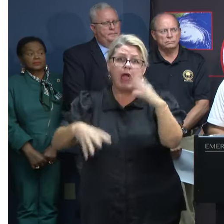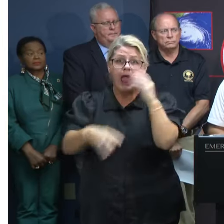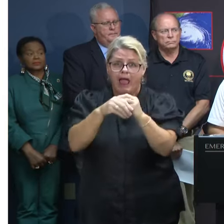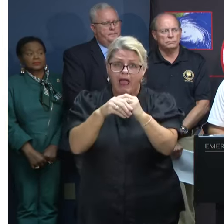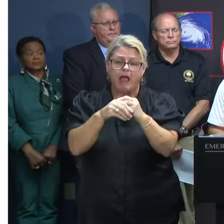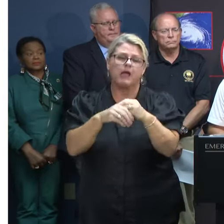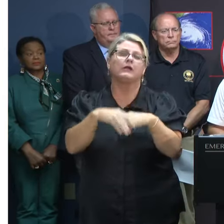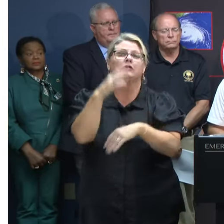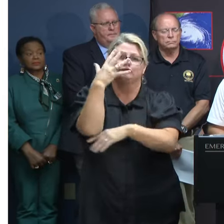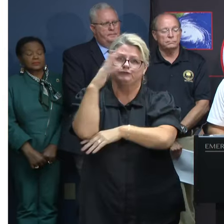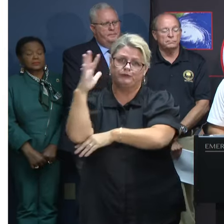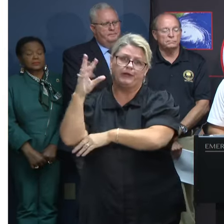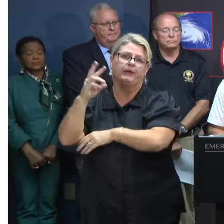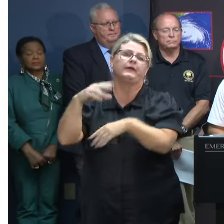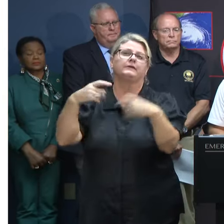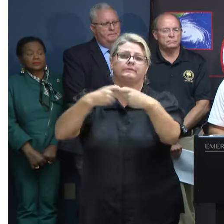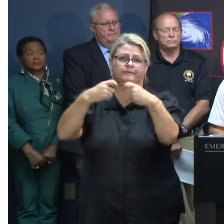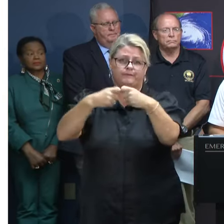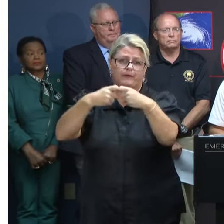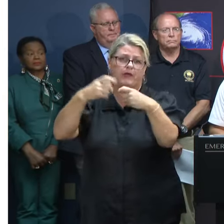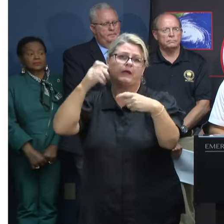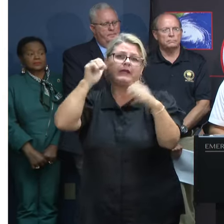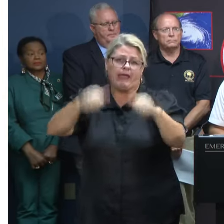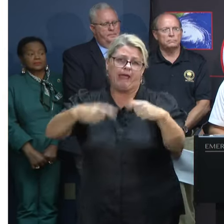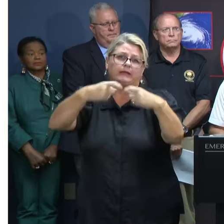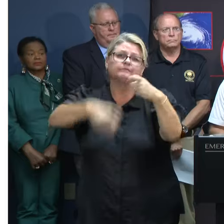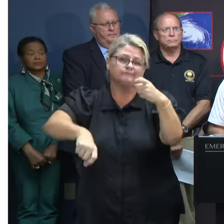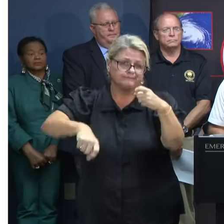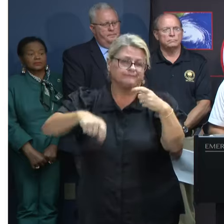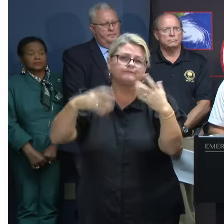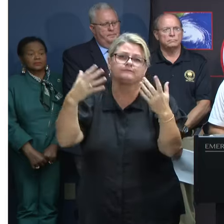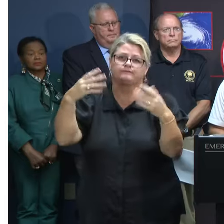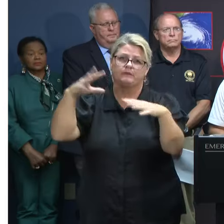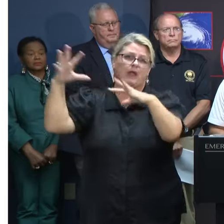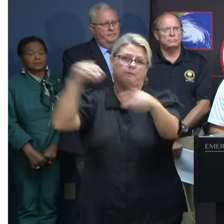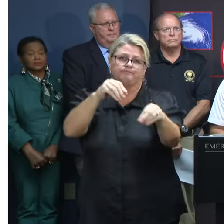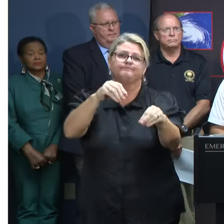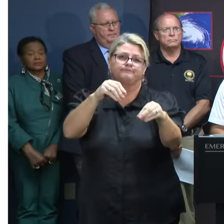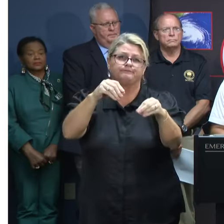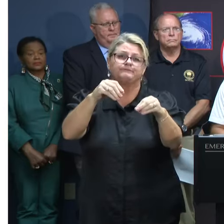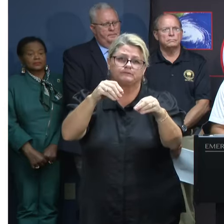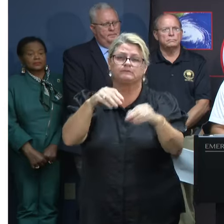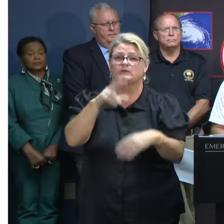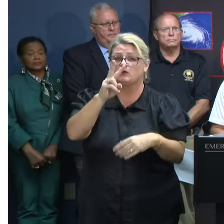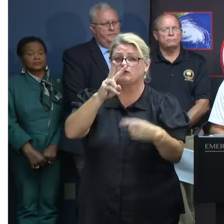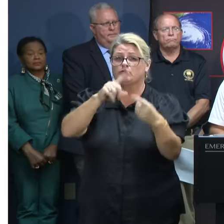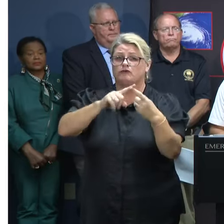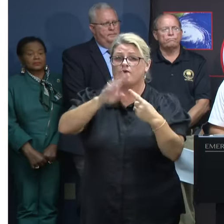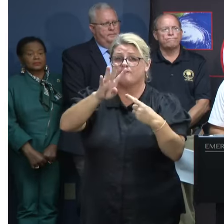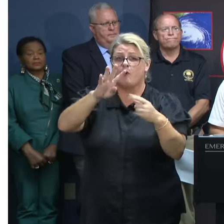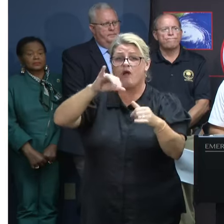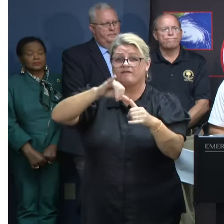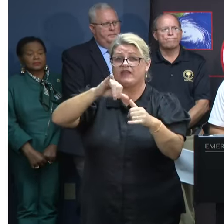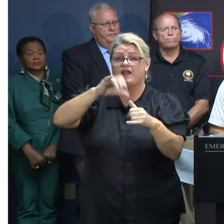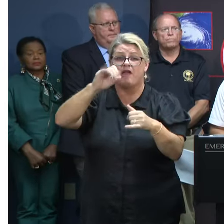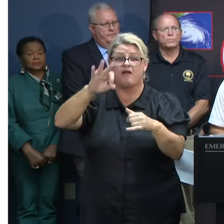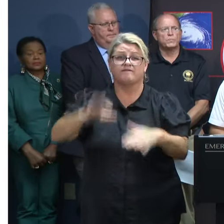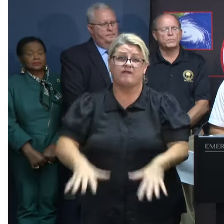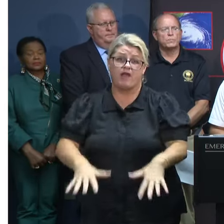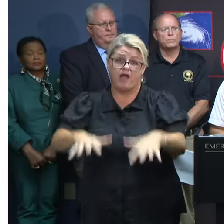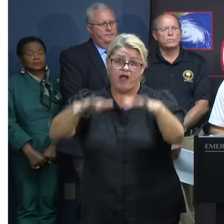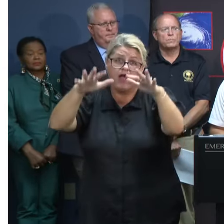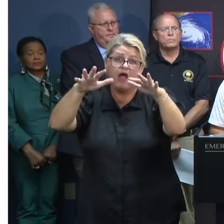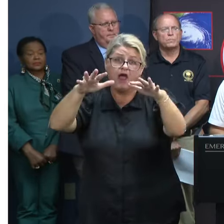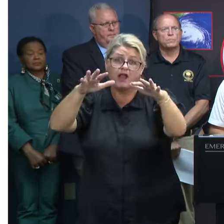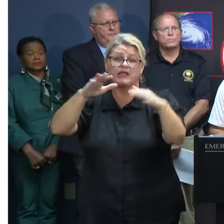trees and power lines could be down, resulting in power outages. Storm surge flooding of 2 to 4 feet above ground level is expected mid-week